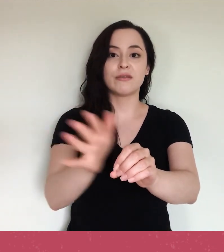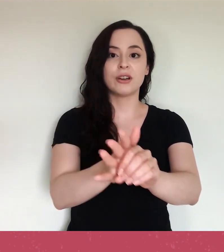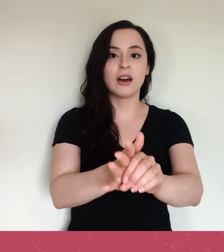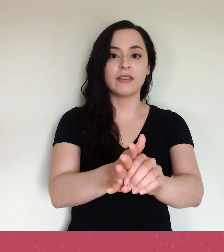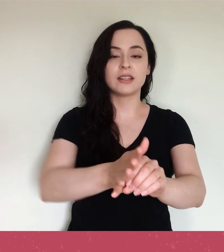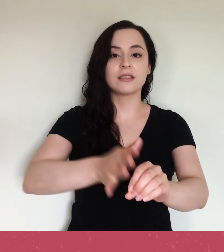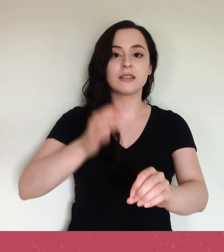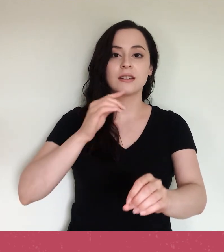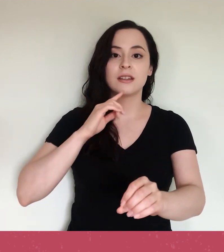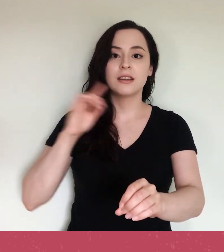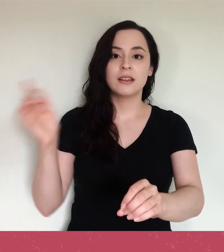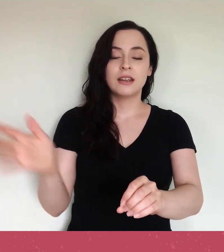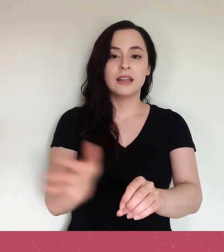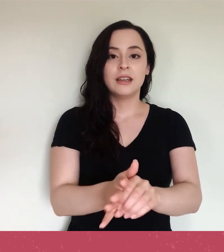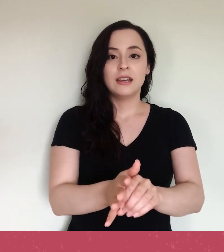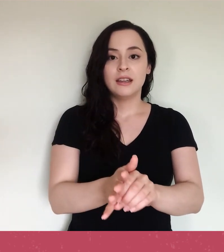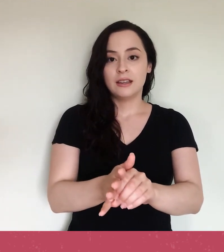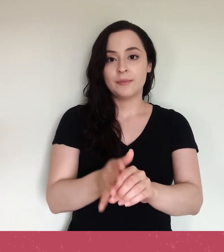is the sign for covenant.